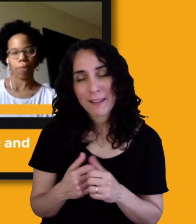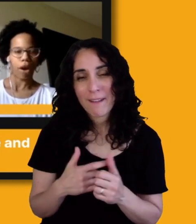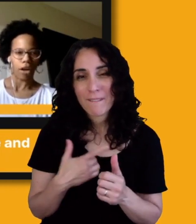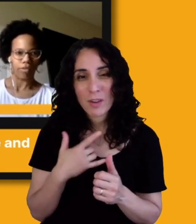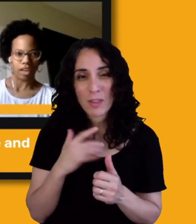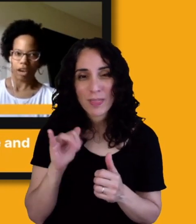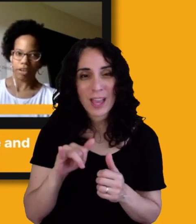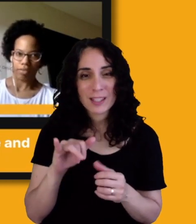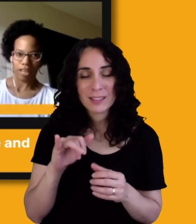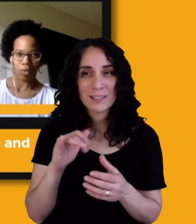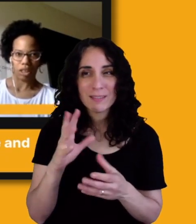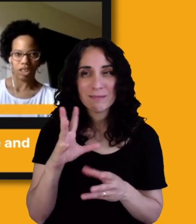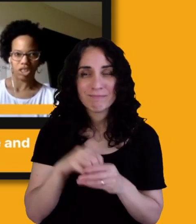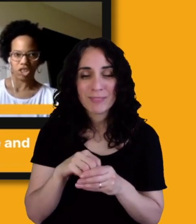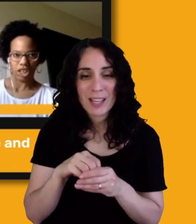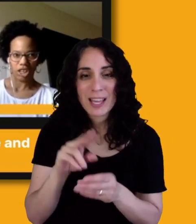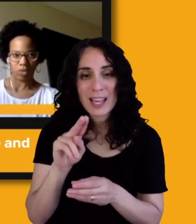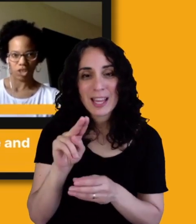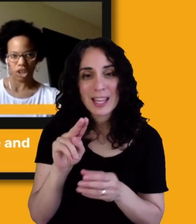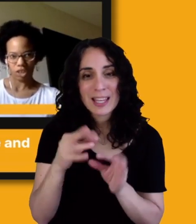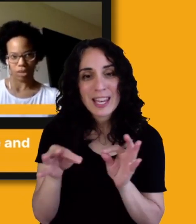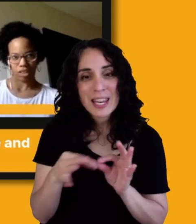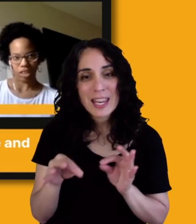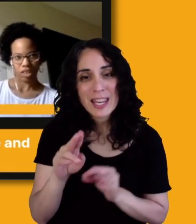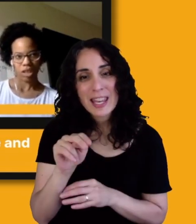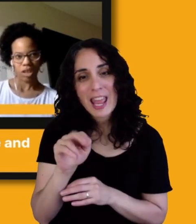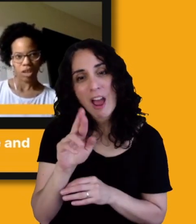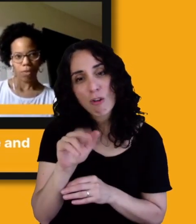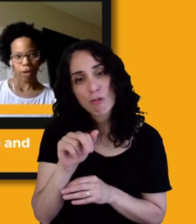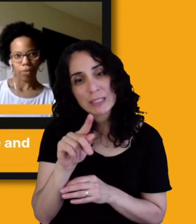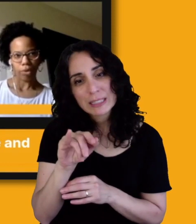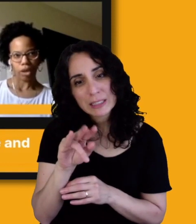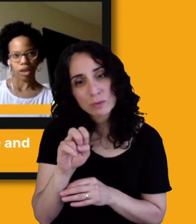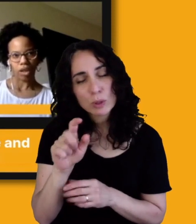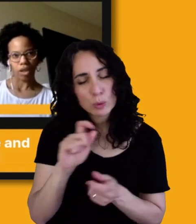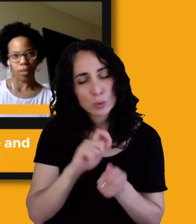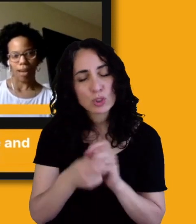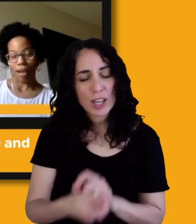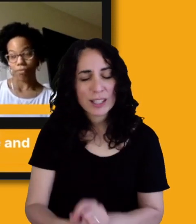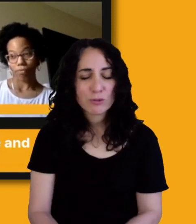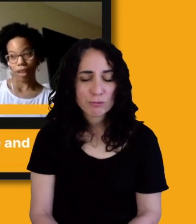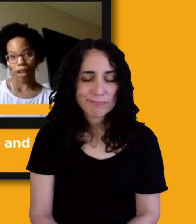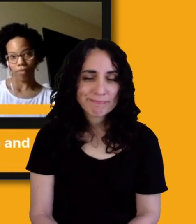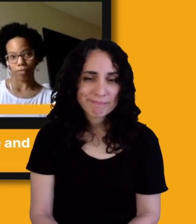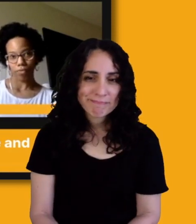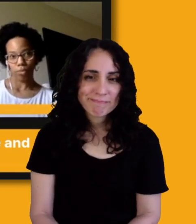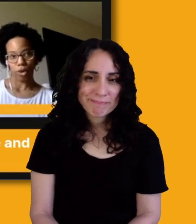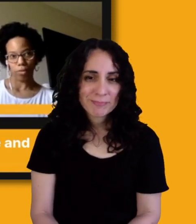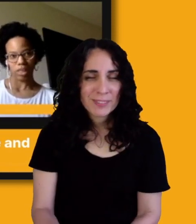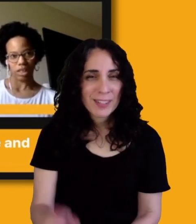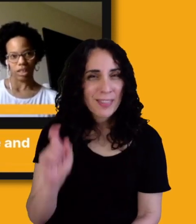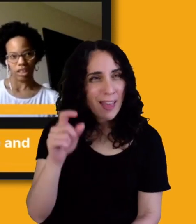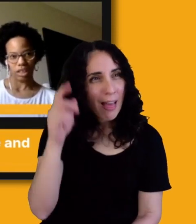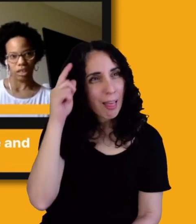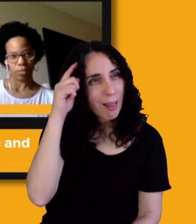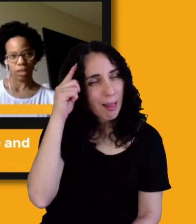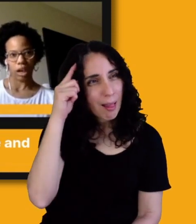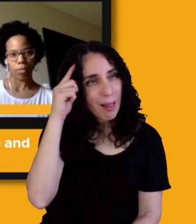part of a narrative that we need to change. And we talked about this, Barbara. Um, I've, I've more recently become more